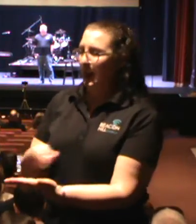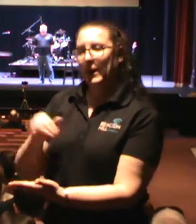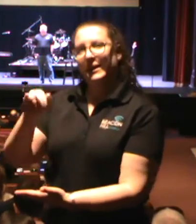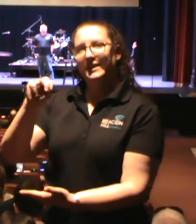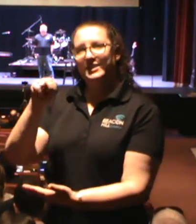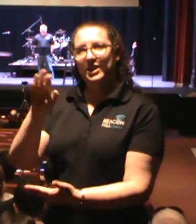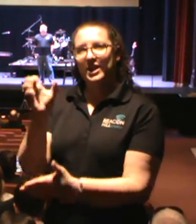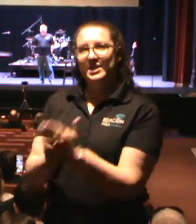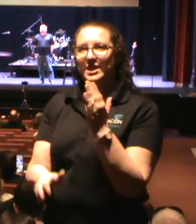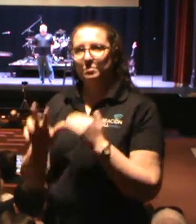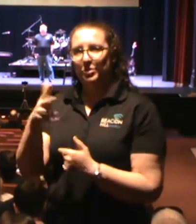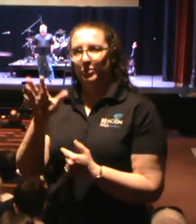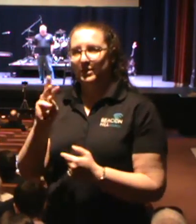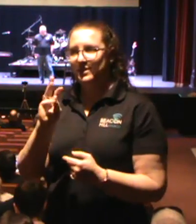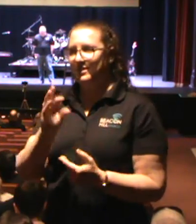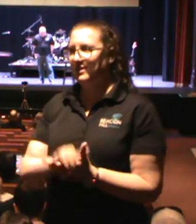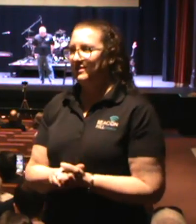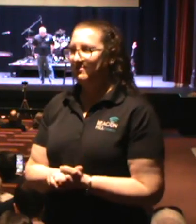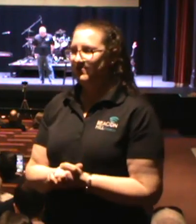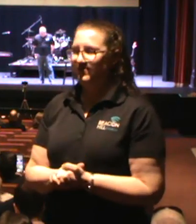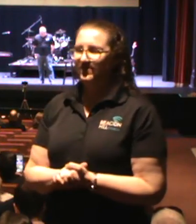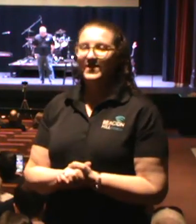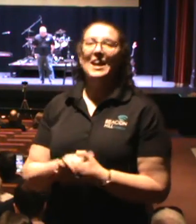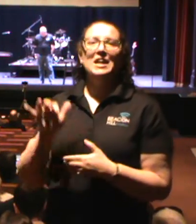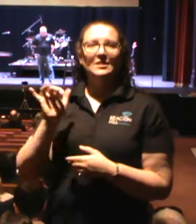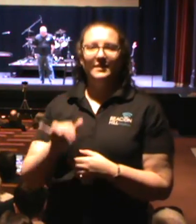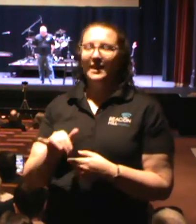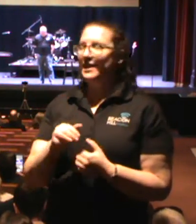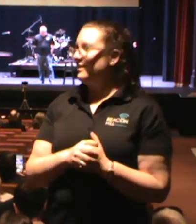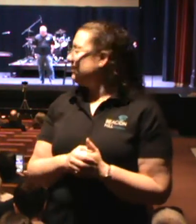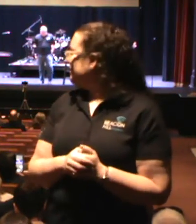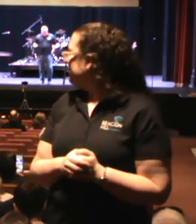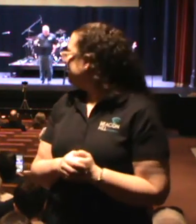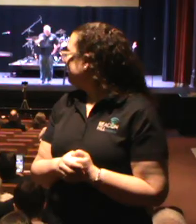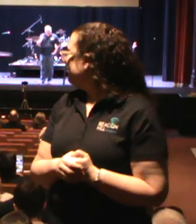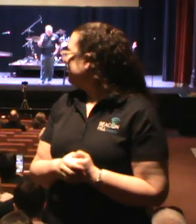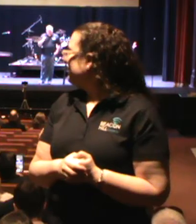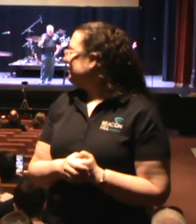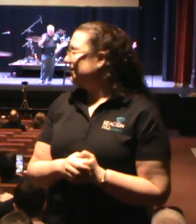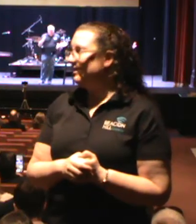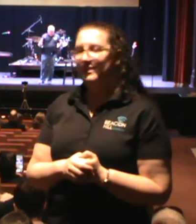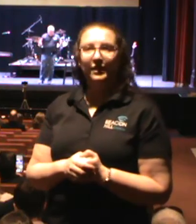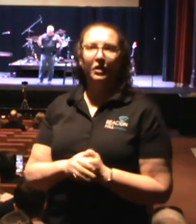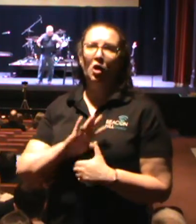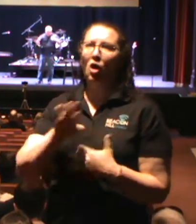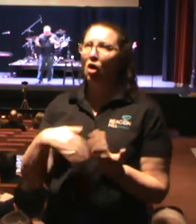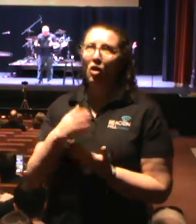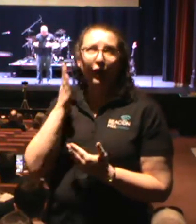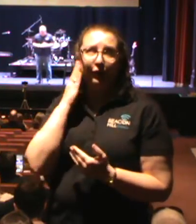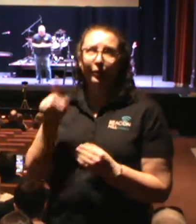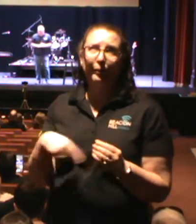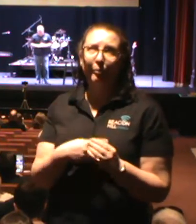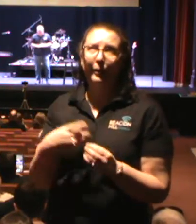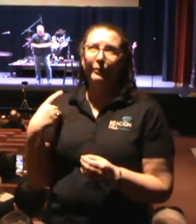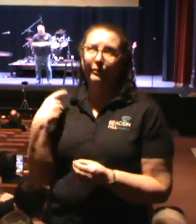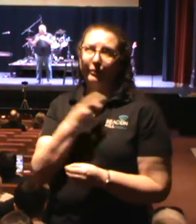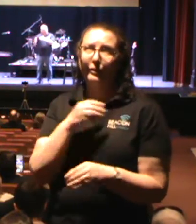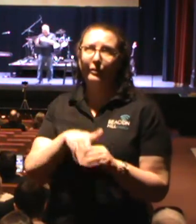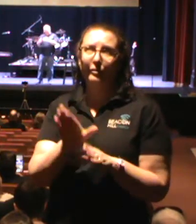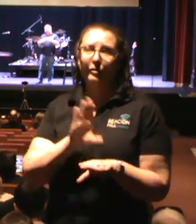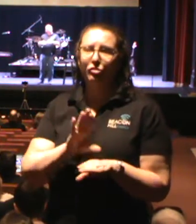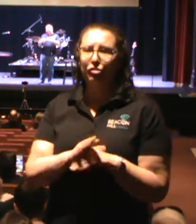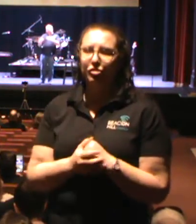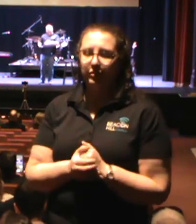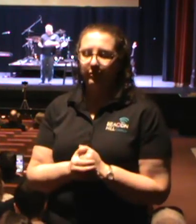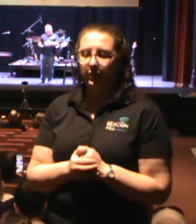you didn't do it too, all right? So this is really what I've done, right? So that's all I pretty much knew about the church. And so